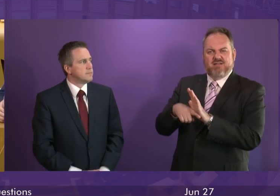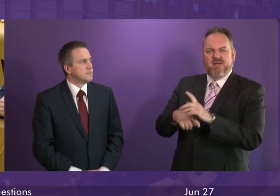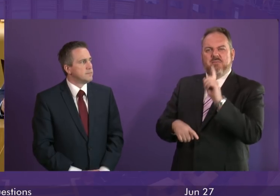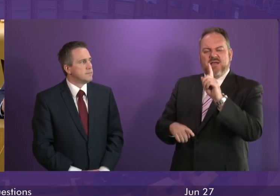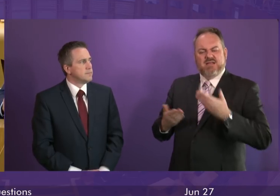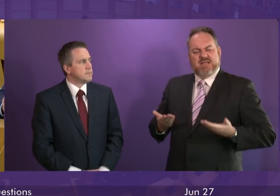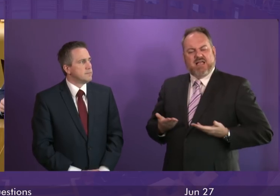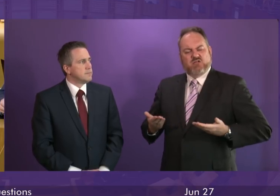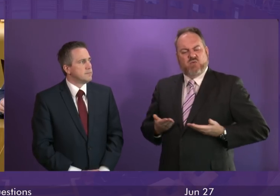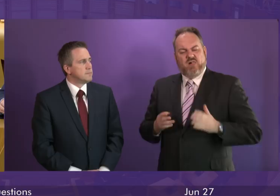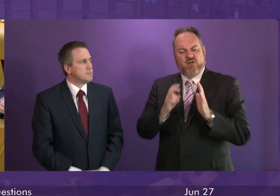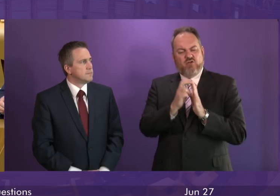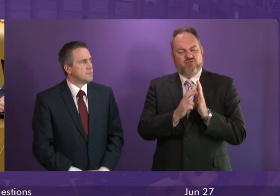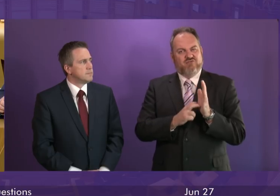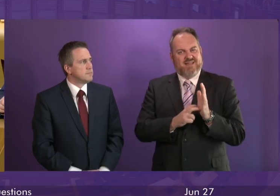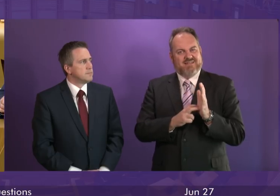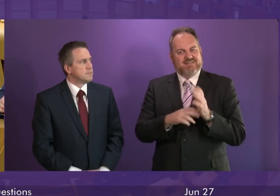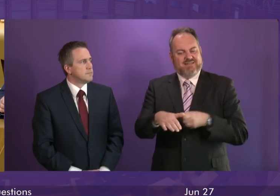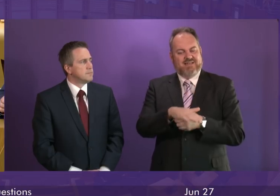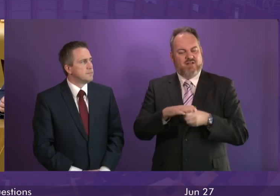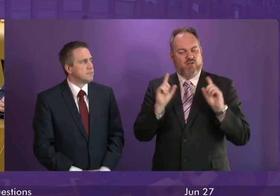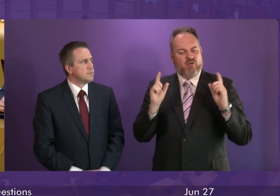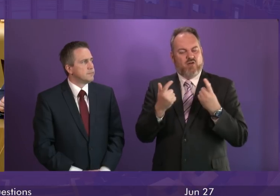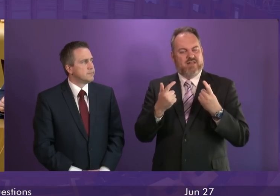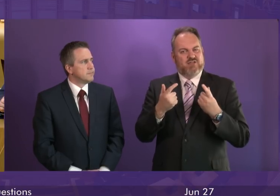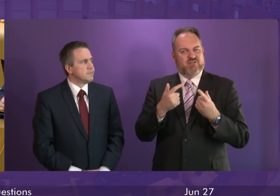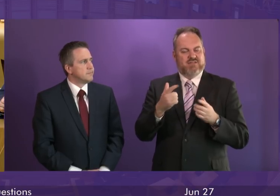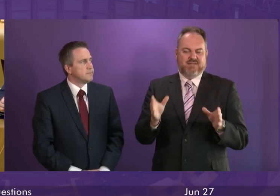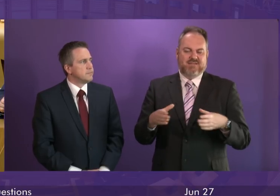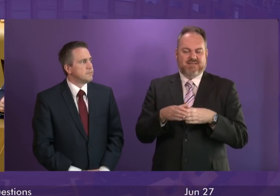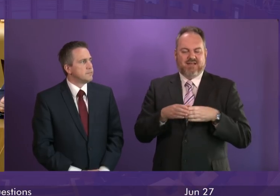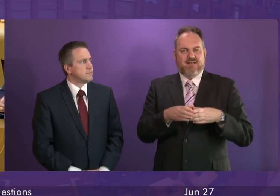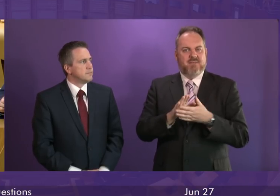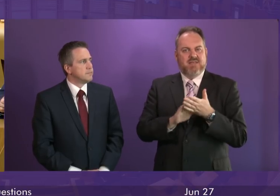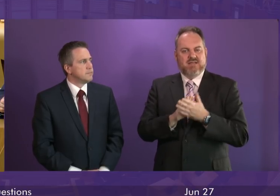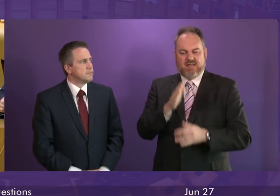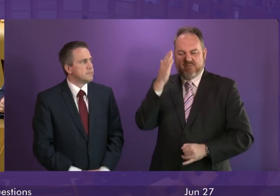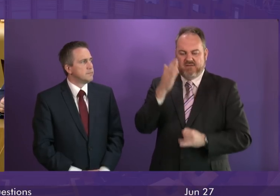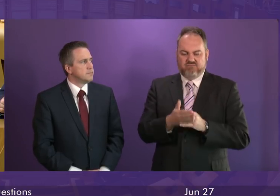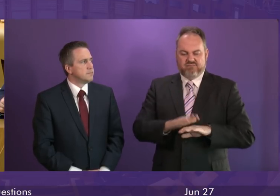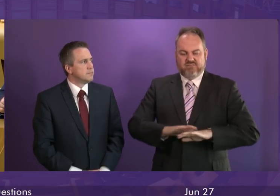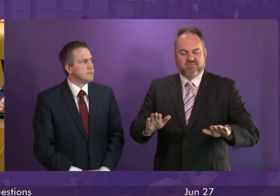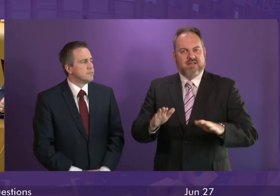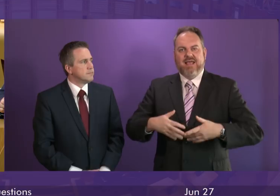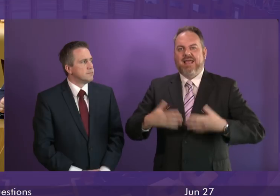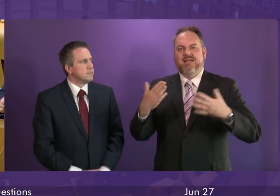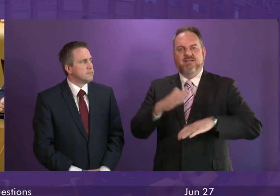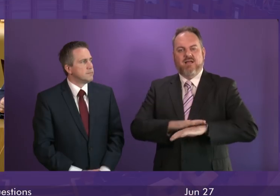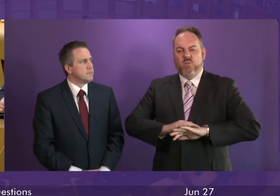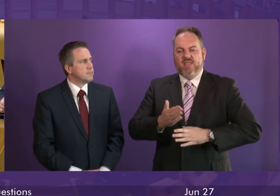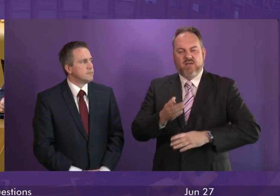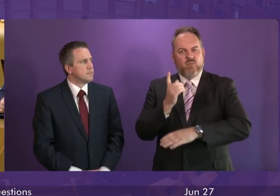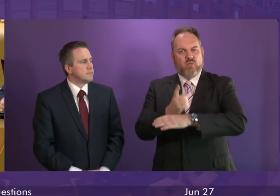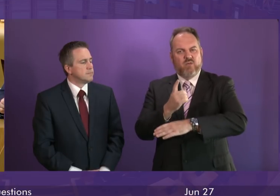contracts like this in the college sector means that they can be terminated at a moment's notice. And it s far from unique to Glasgow